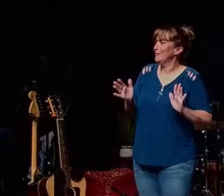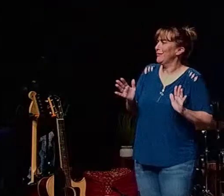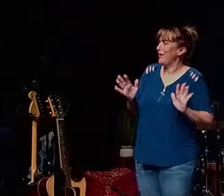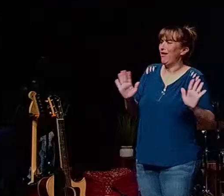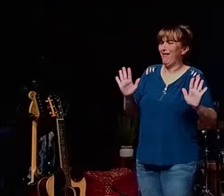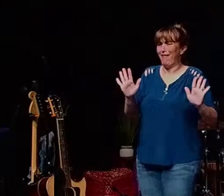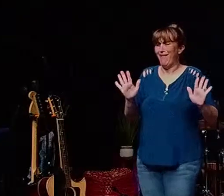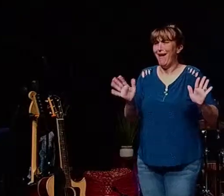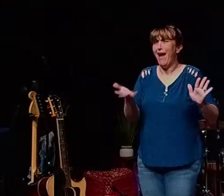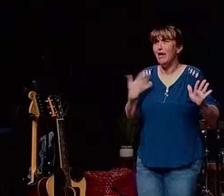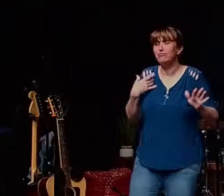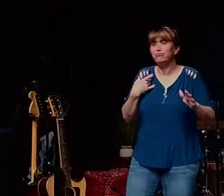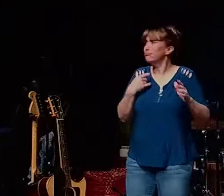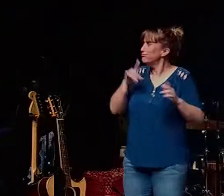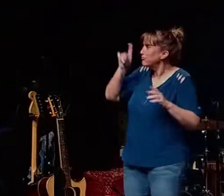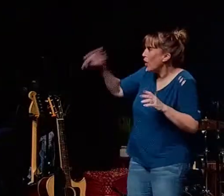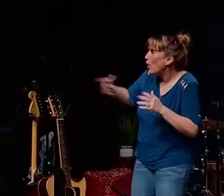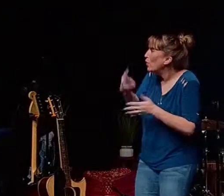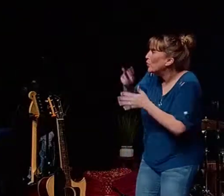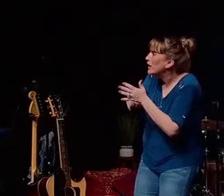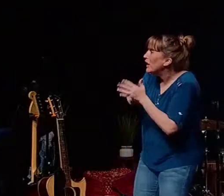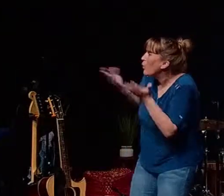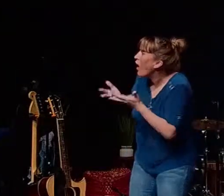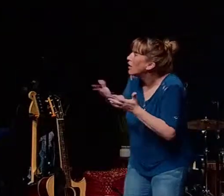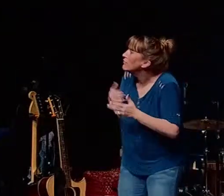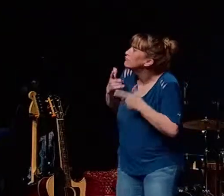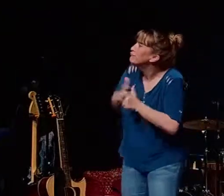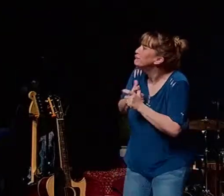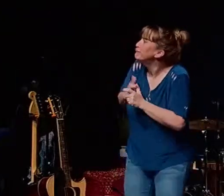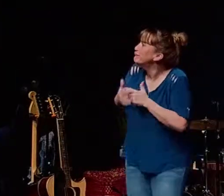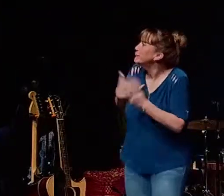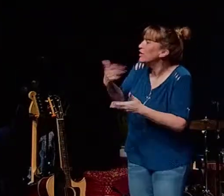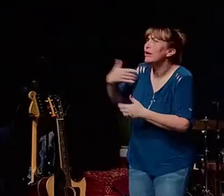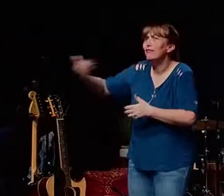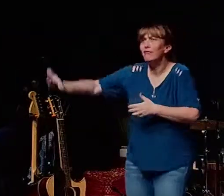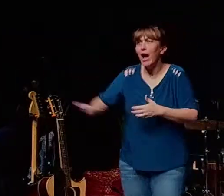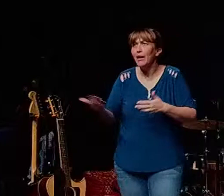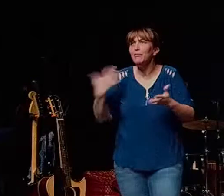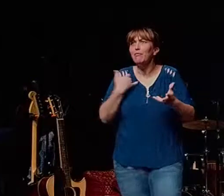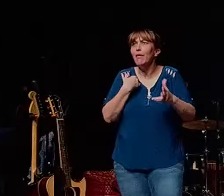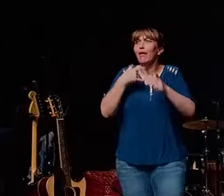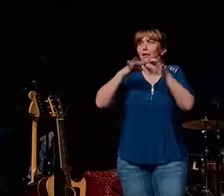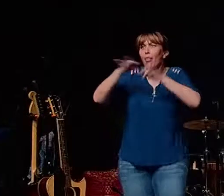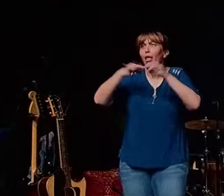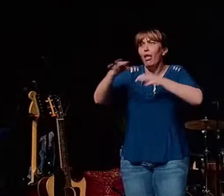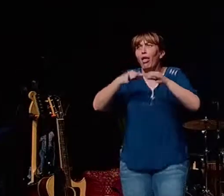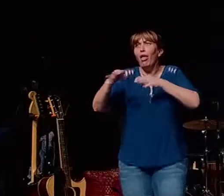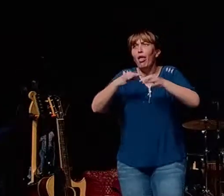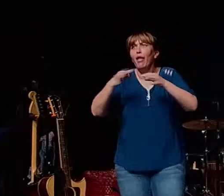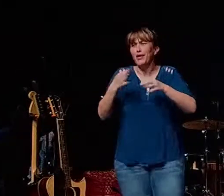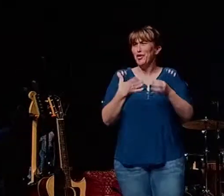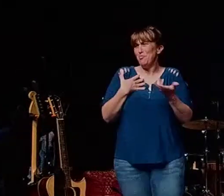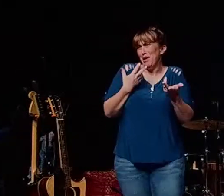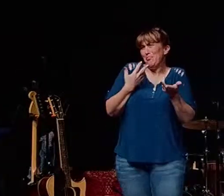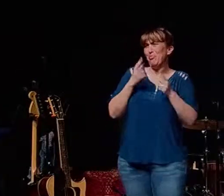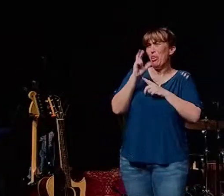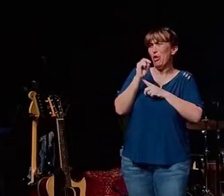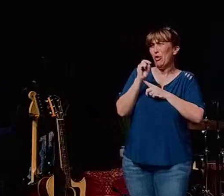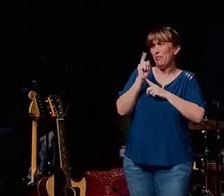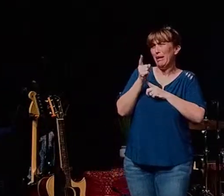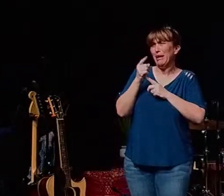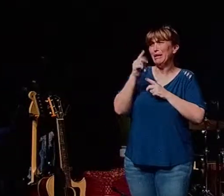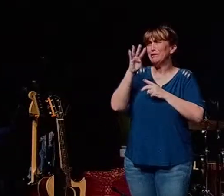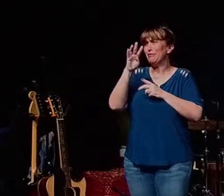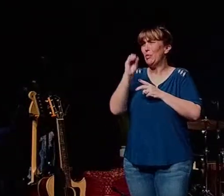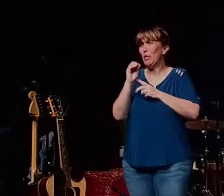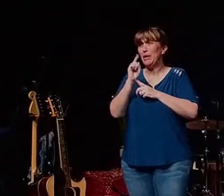who asks you a question what is that you're reading to you inviting him in he explains things so you probably it could be 30 40 minutes maybe